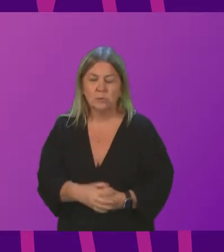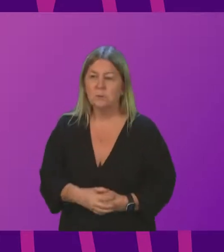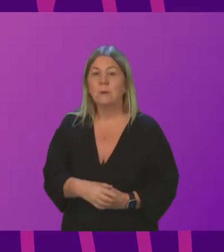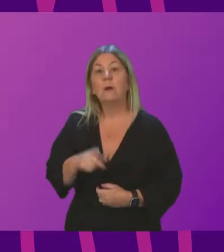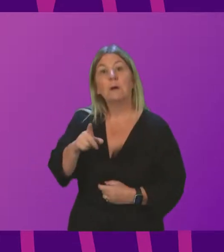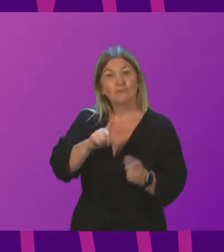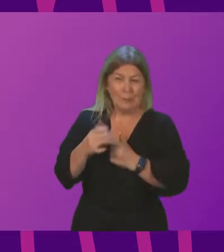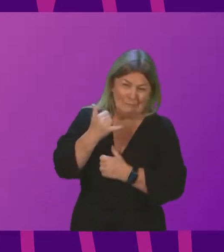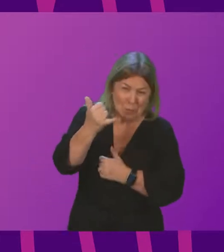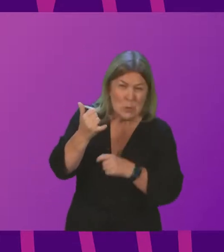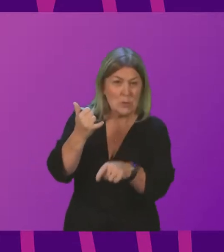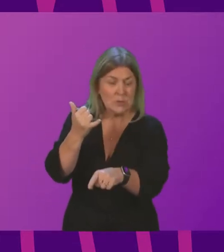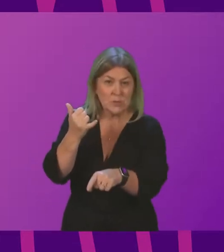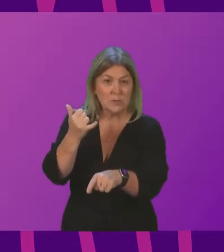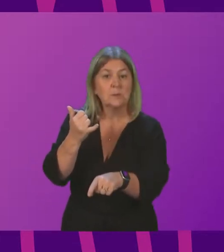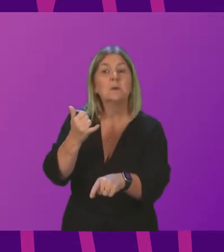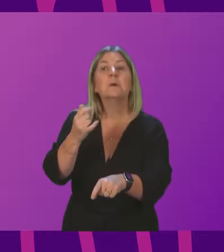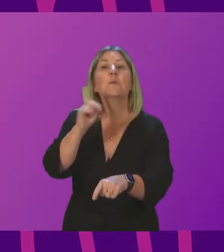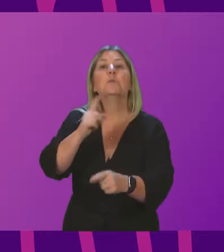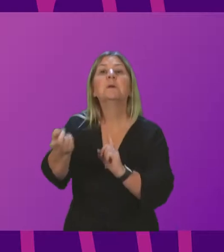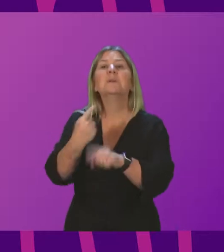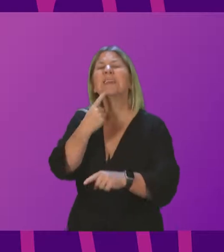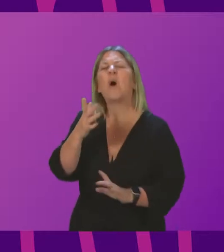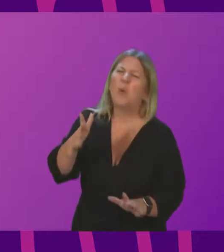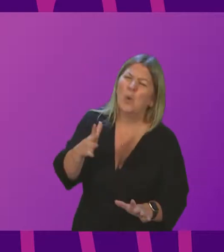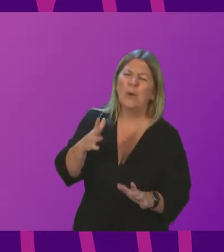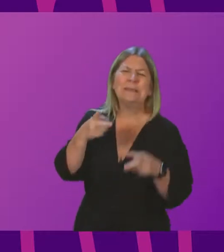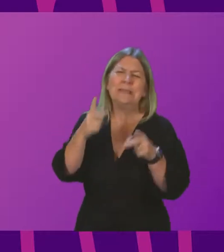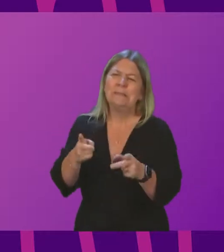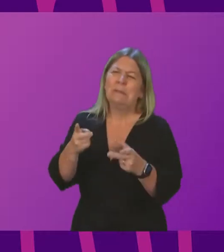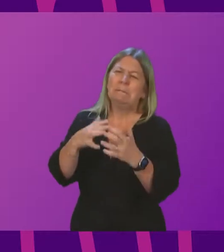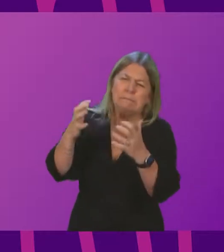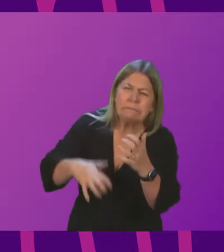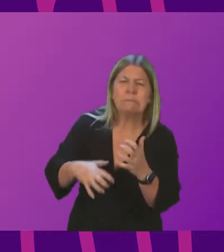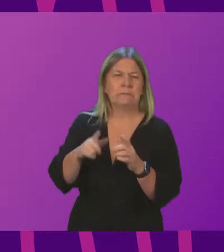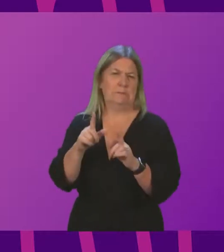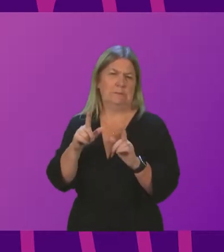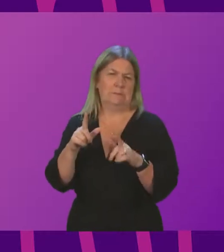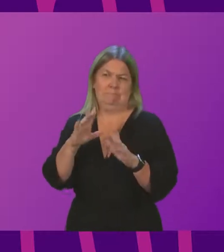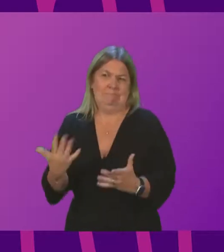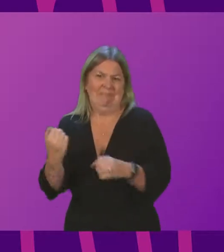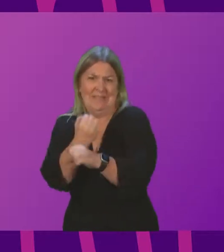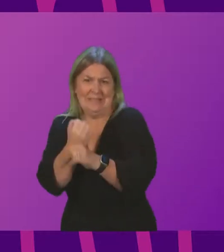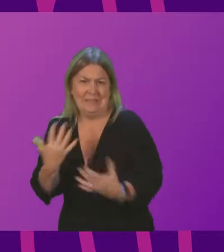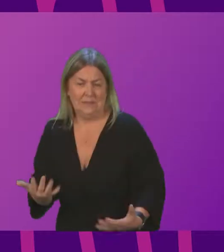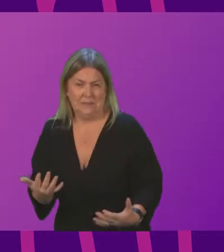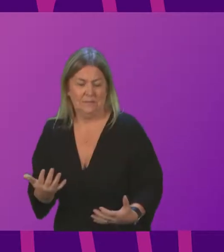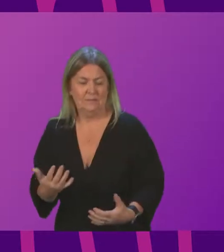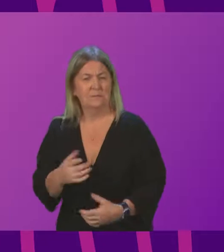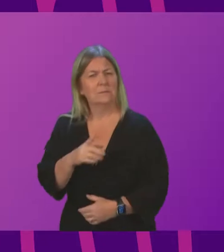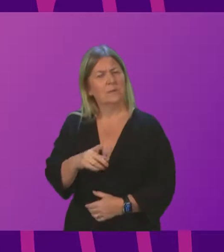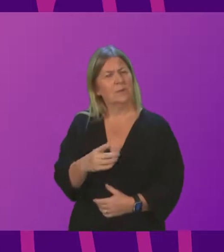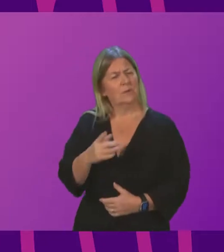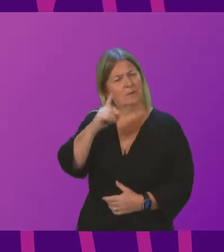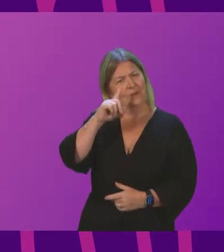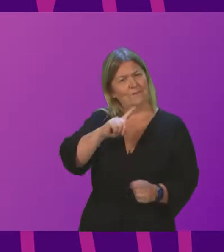told her yesterday that the system was down. It's been down all week and they don't know when it's going to be fixed. So when the First Minister was telling everybody to